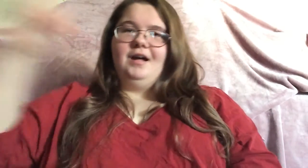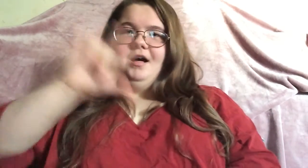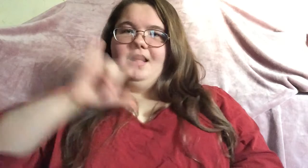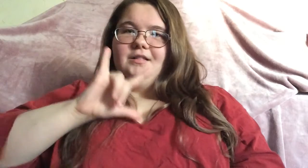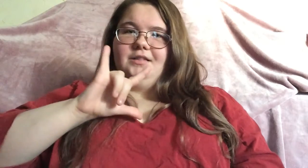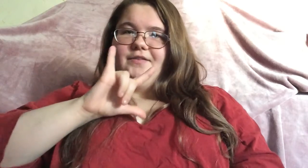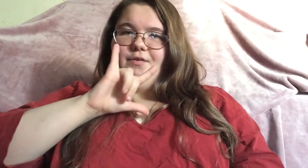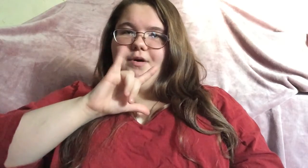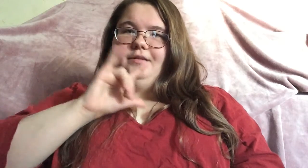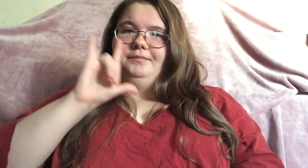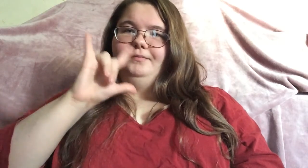Love you all.